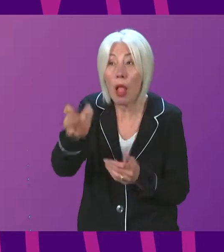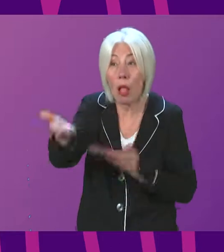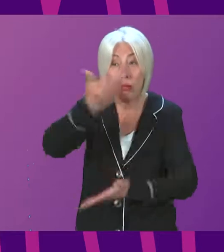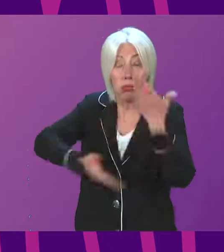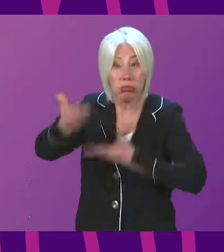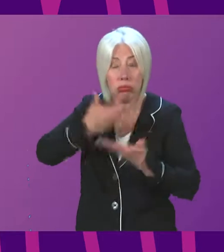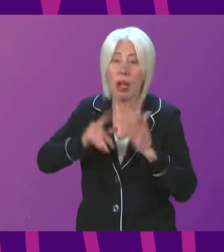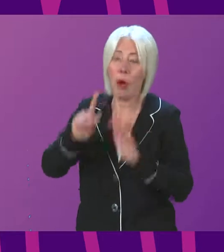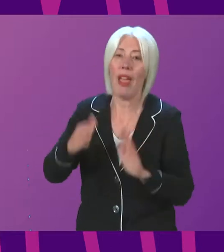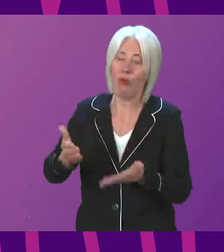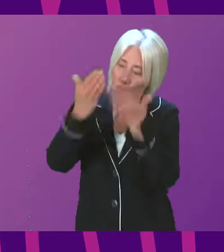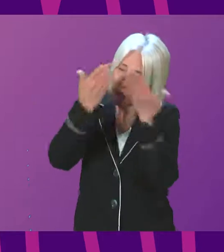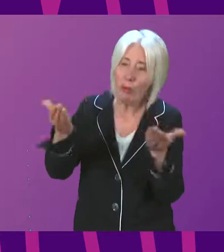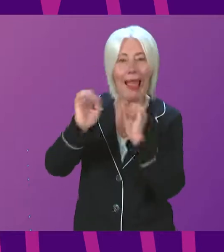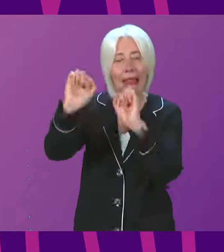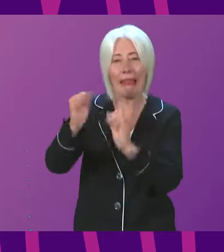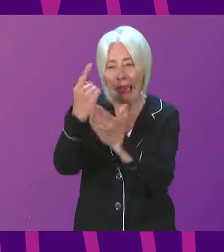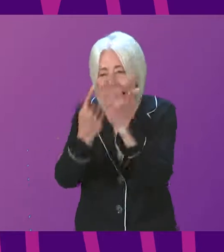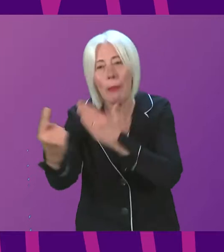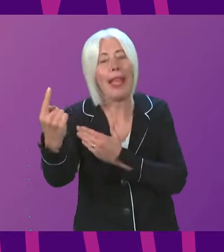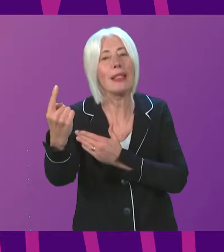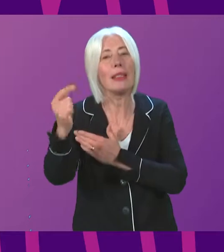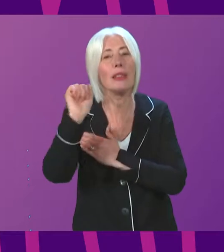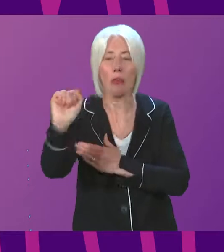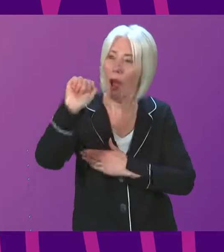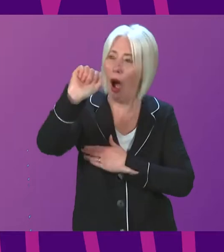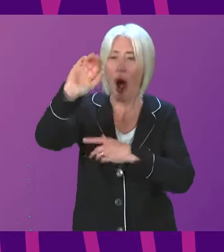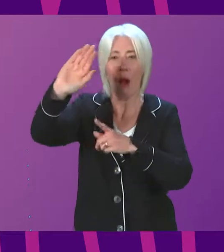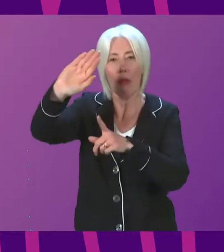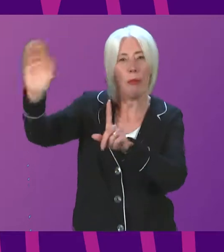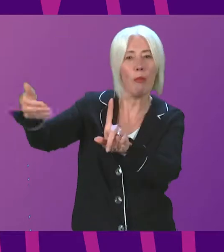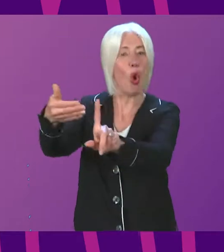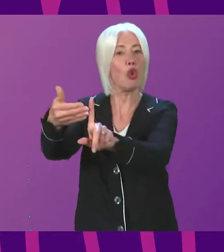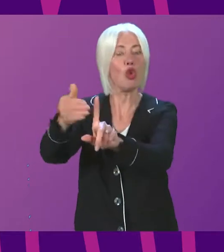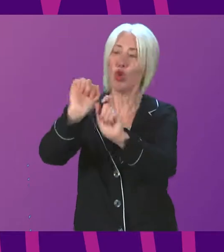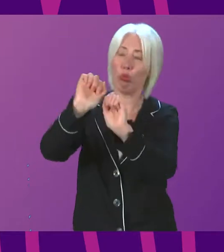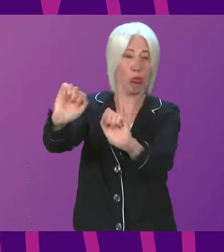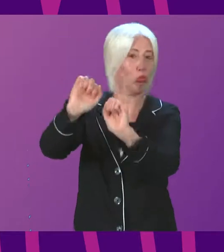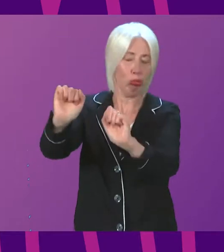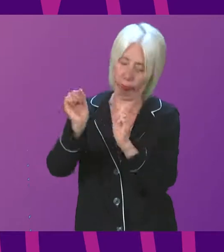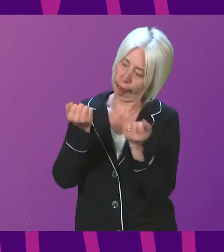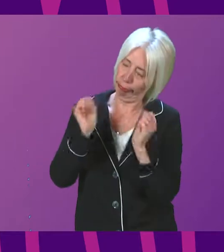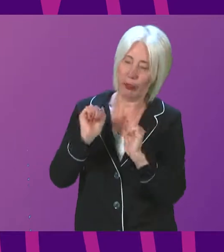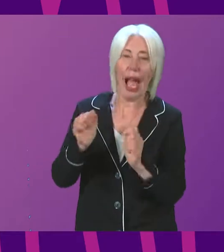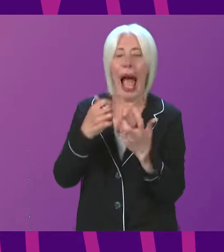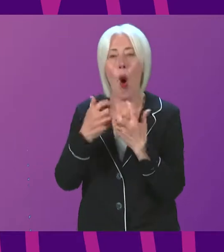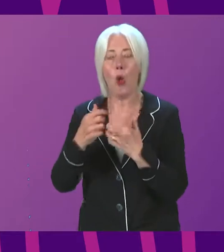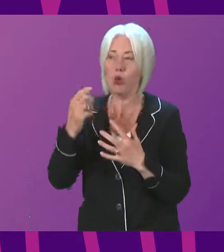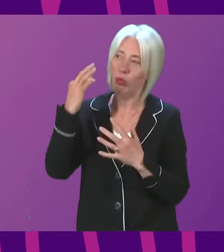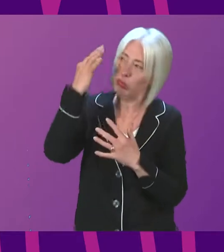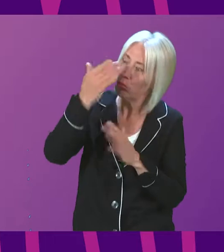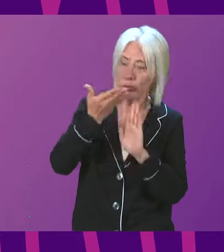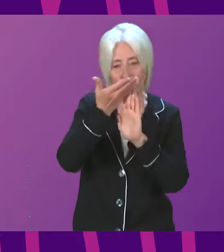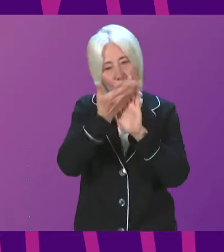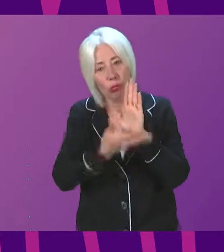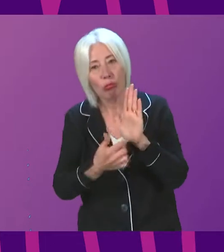must respect her independence, the approach that she designs to take to reflect on the terms of reference